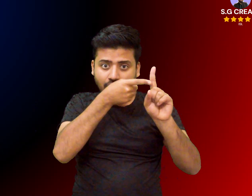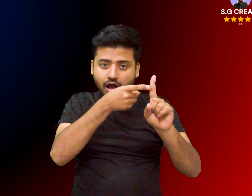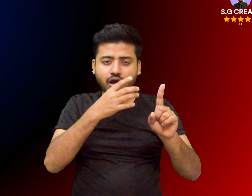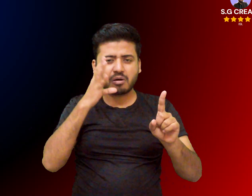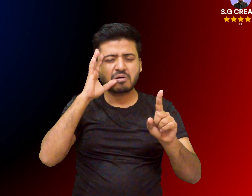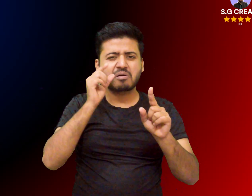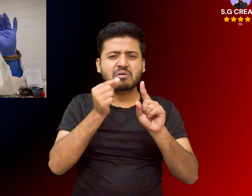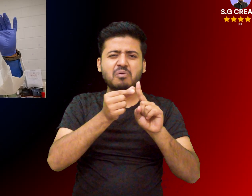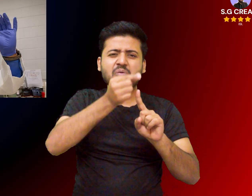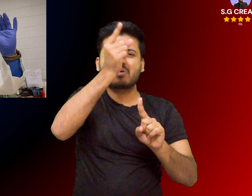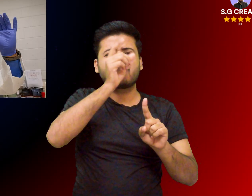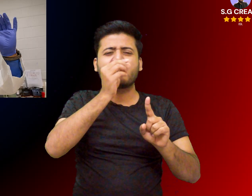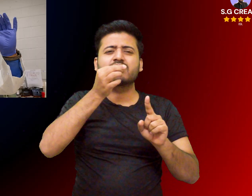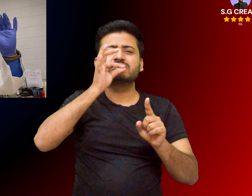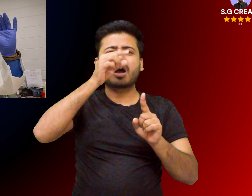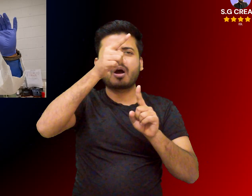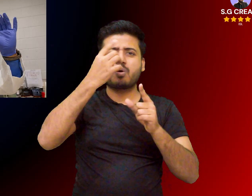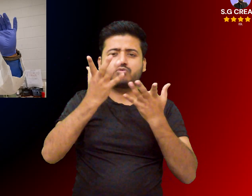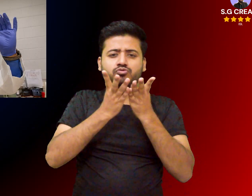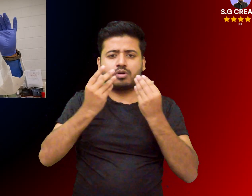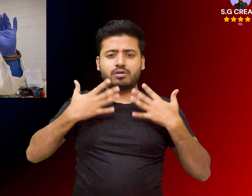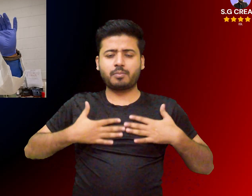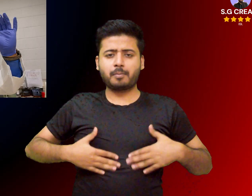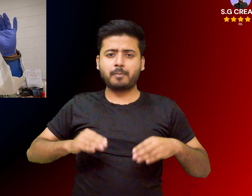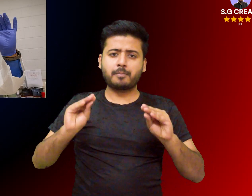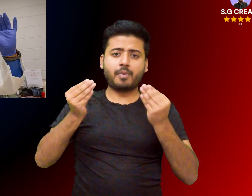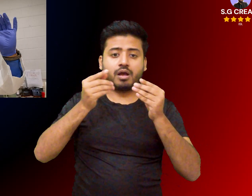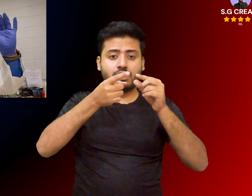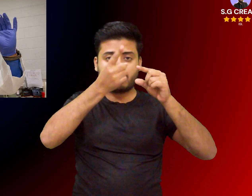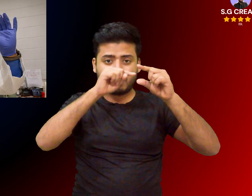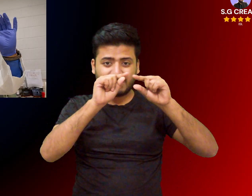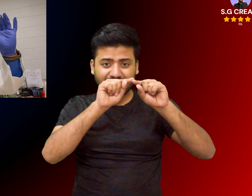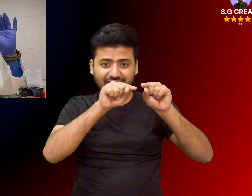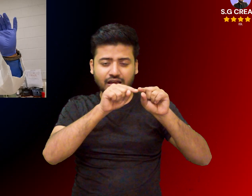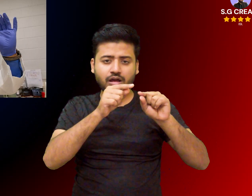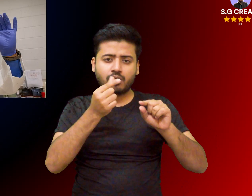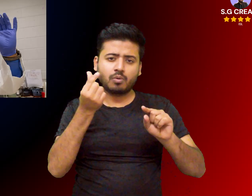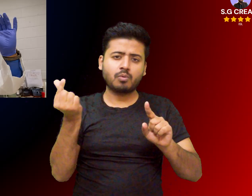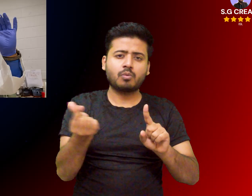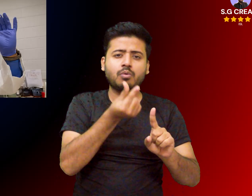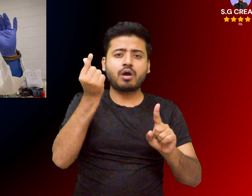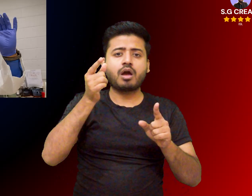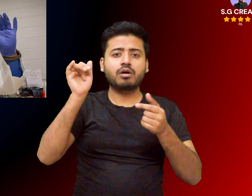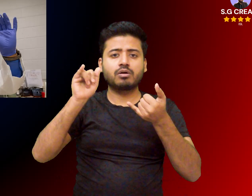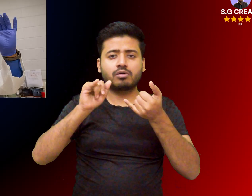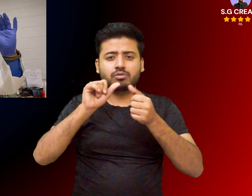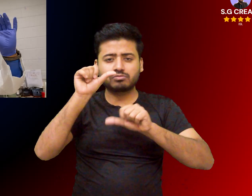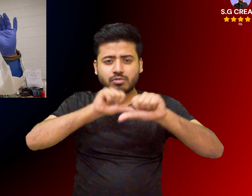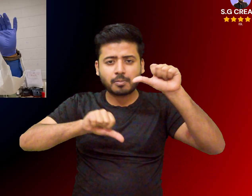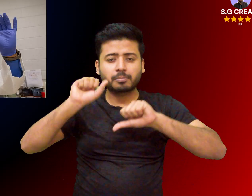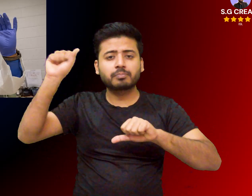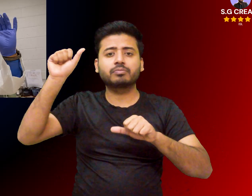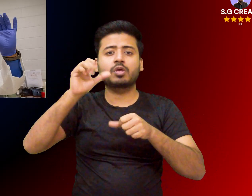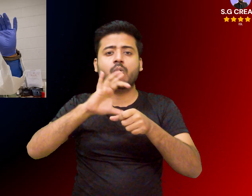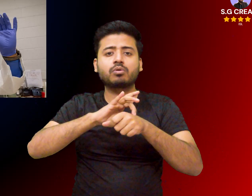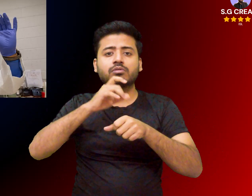flowers leaves place one cup of fresh flowers or a half cup of fresh chopped leaves in a mug or tea pot